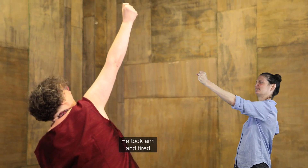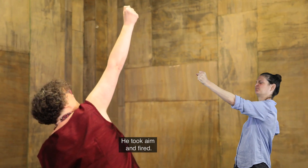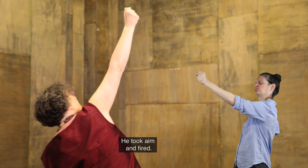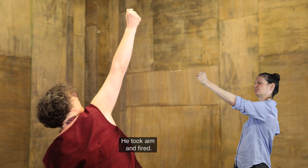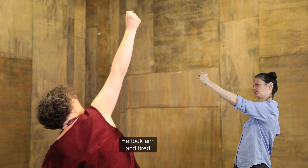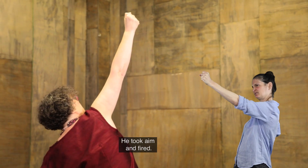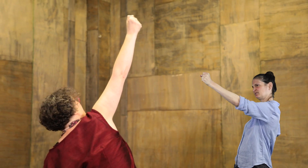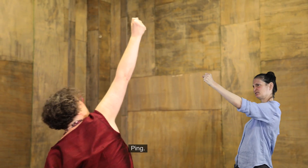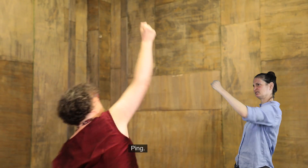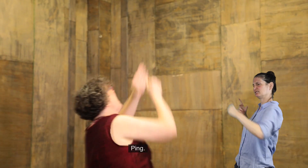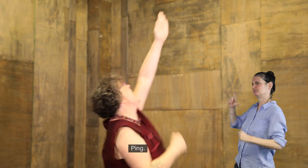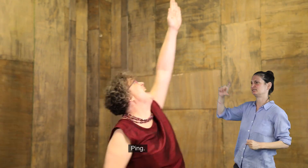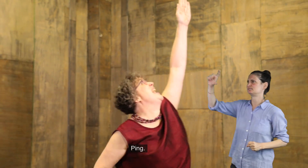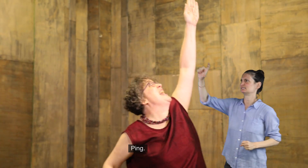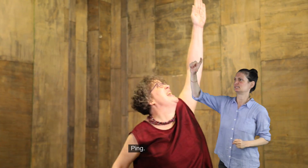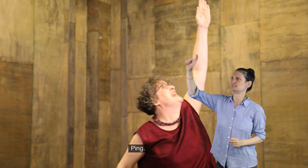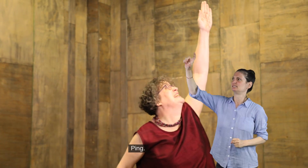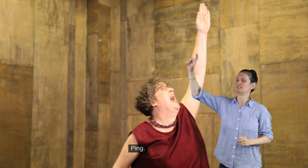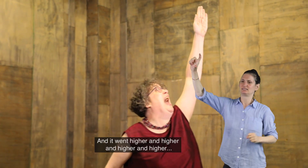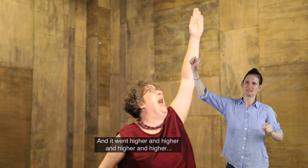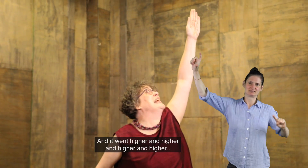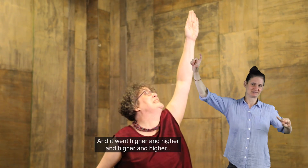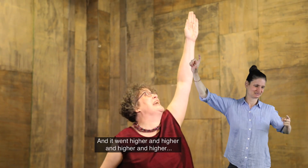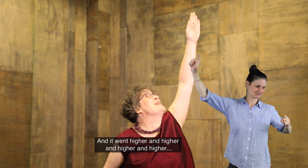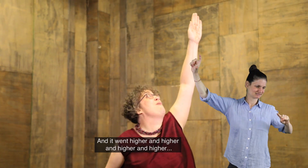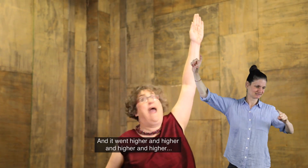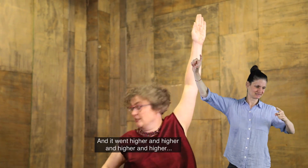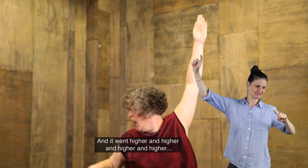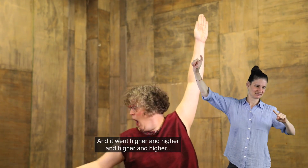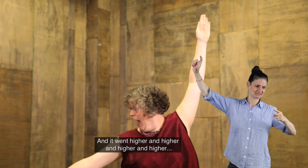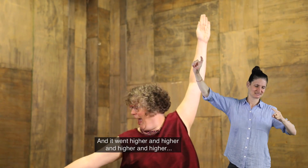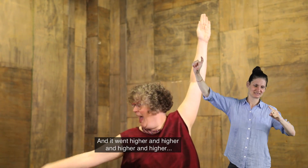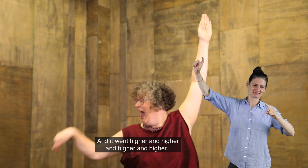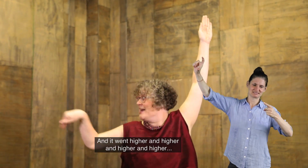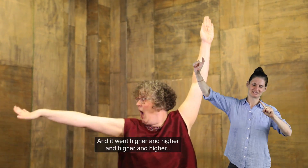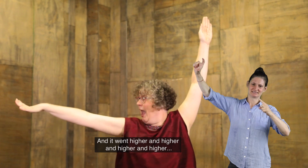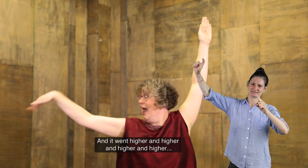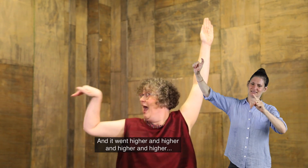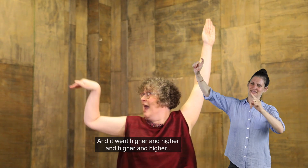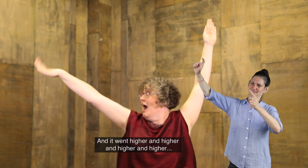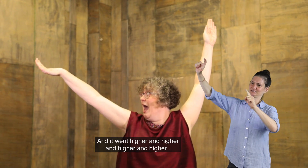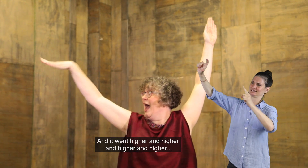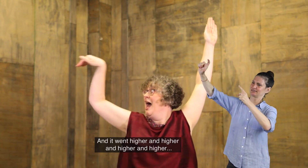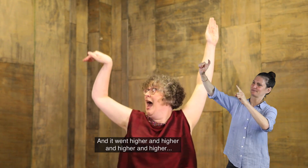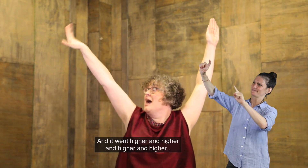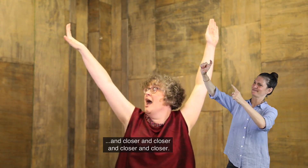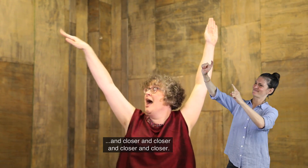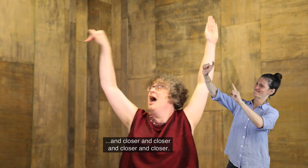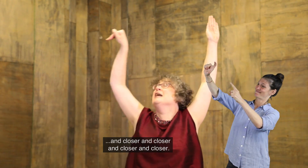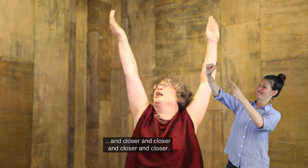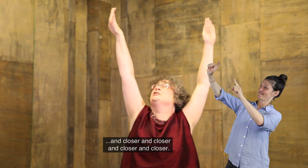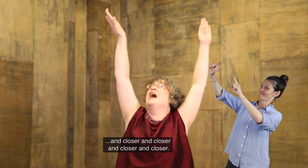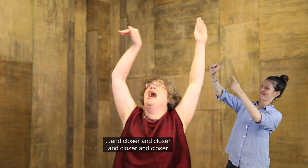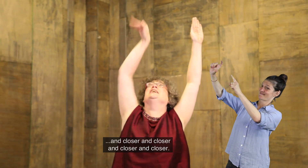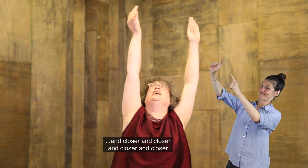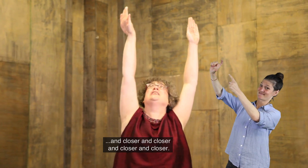and fired. Bing! And it went higher, and higher, and higher, and higher,